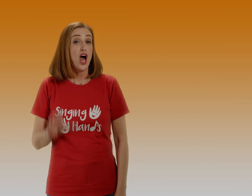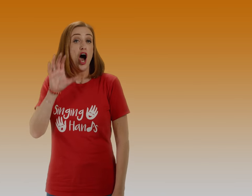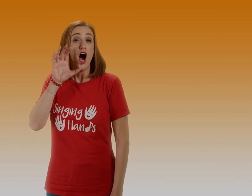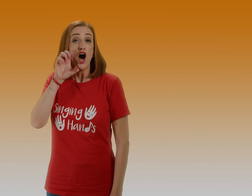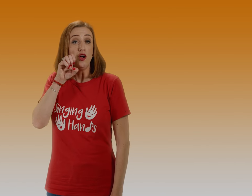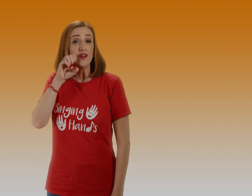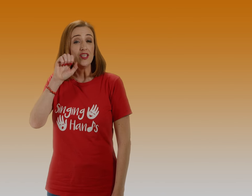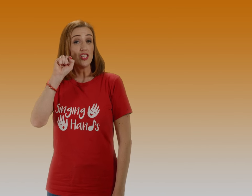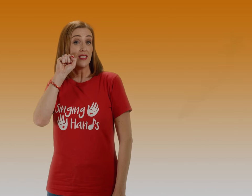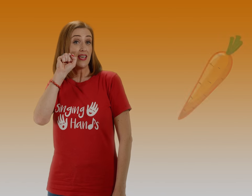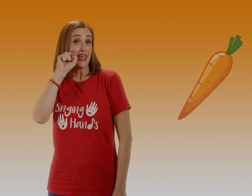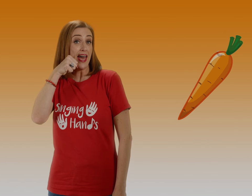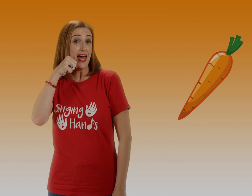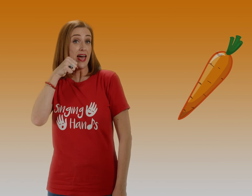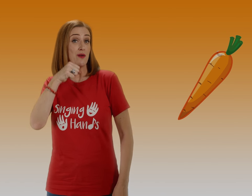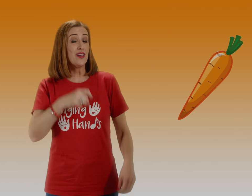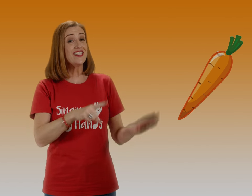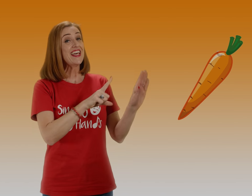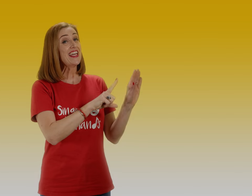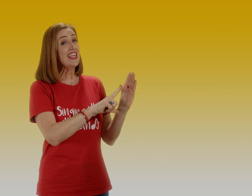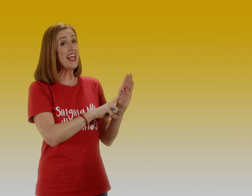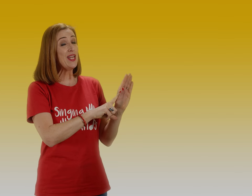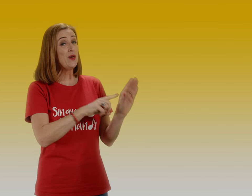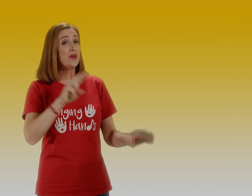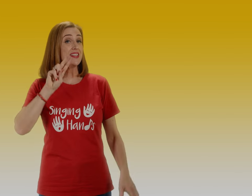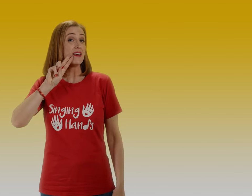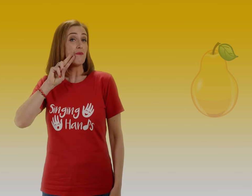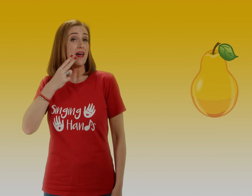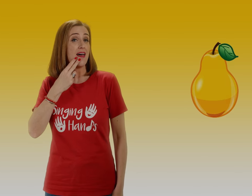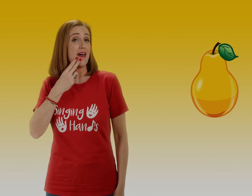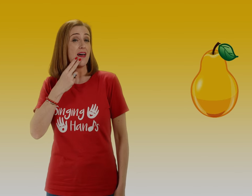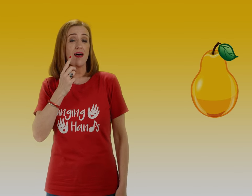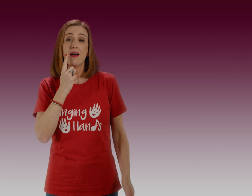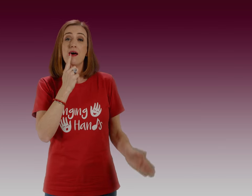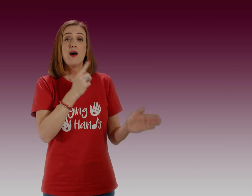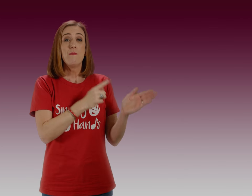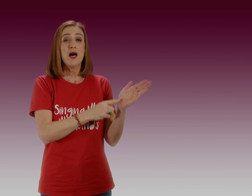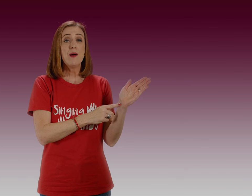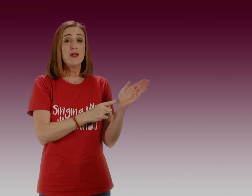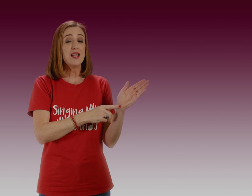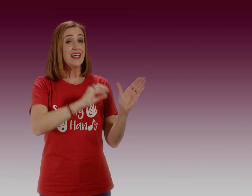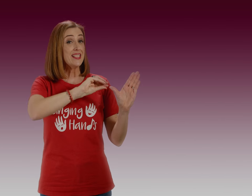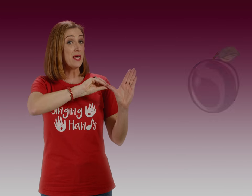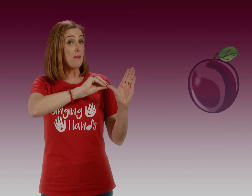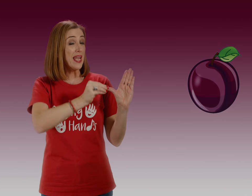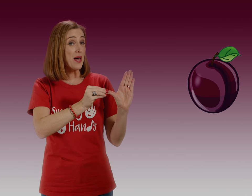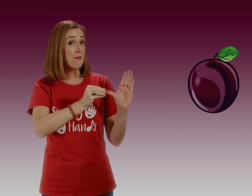Orange is a carrot, yellow is a pear. Purple is a plum,